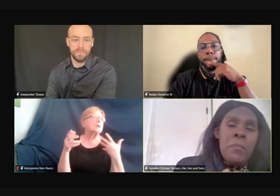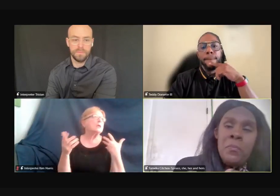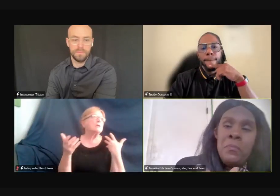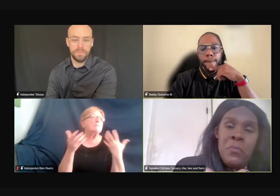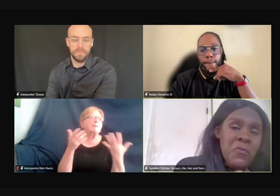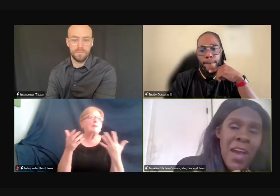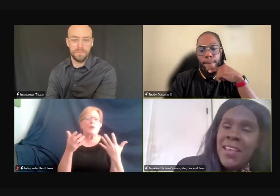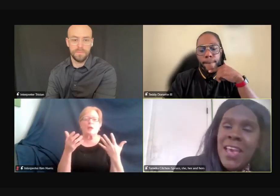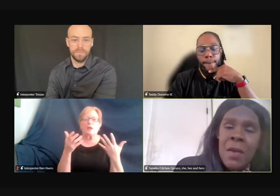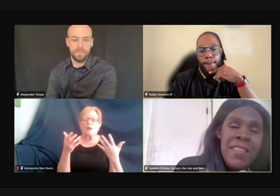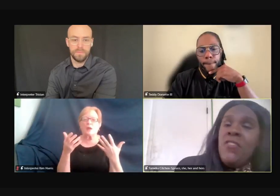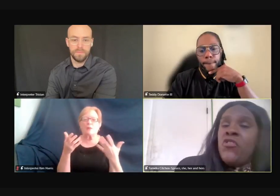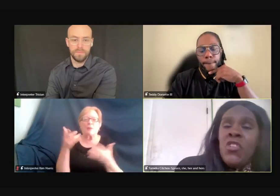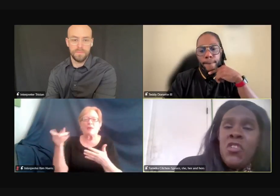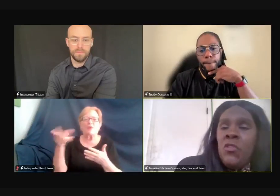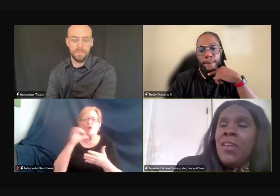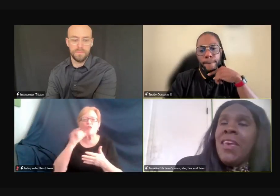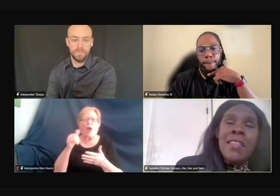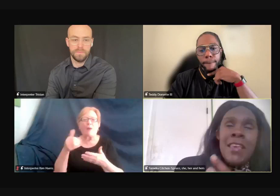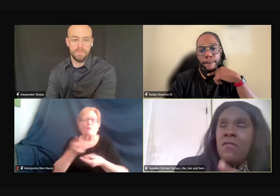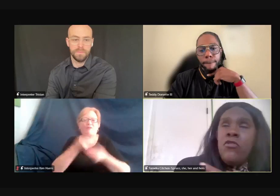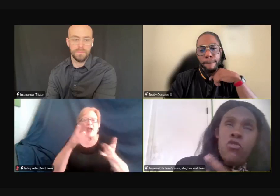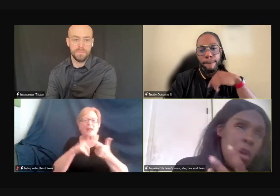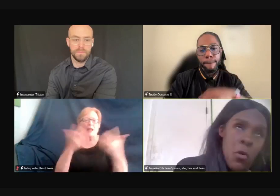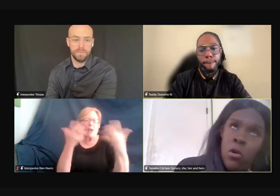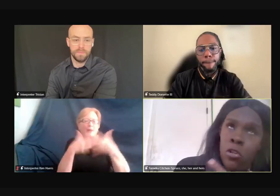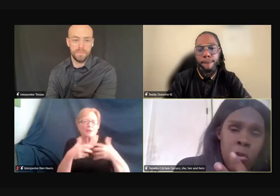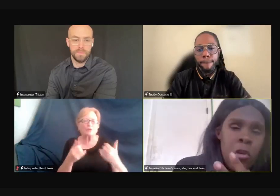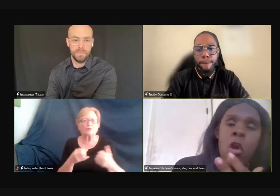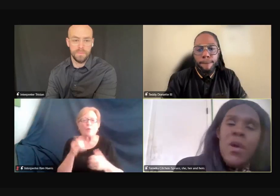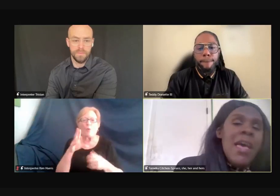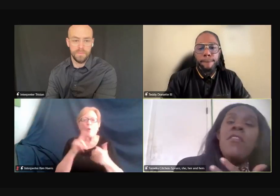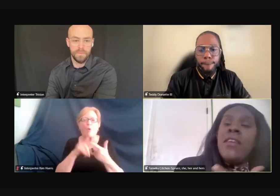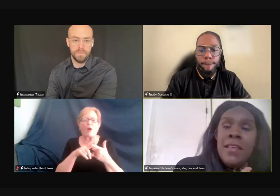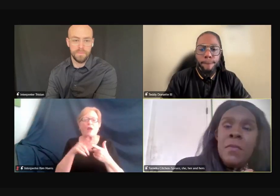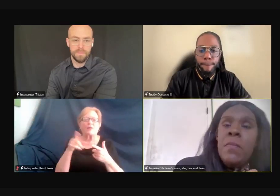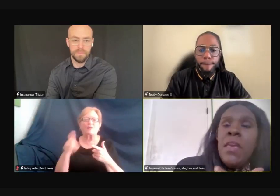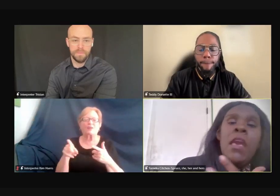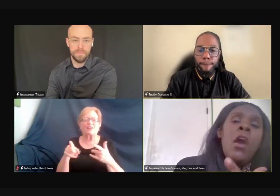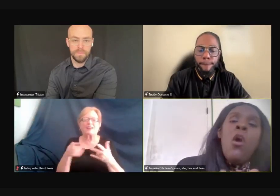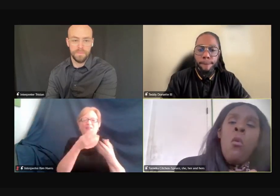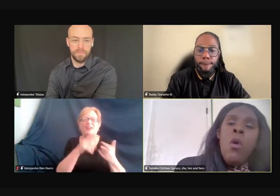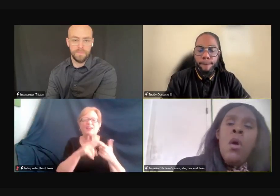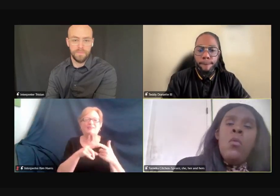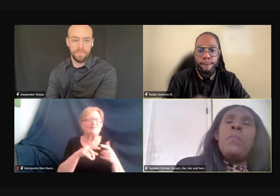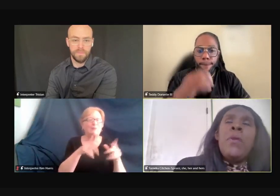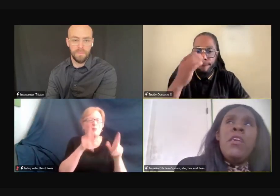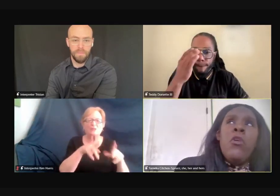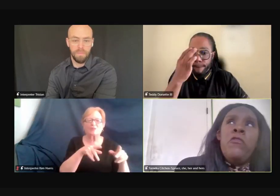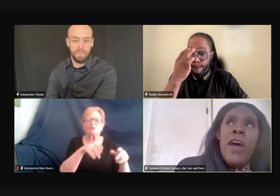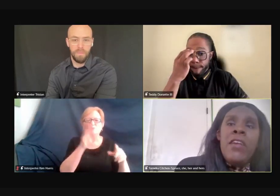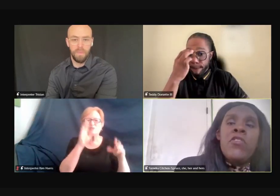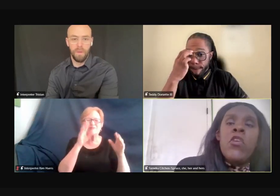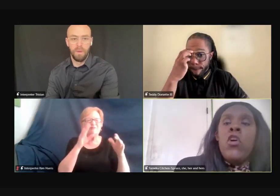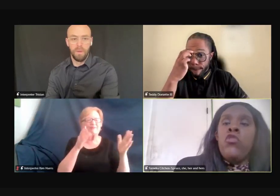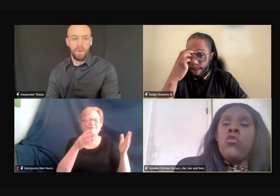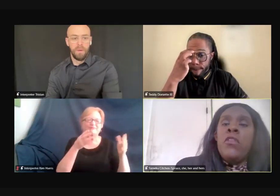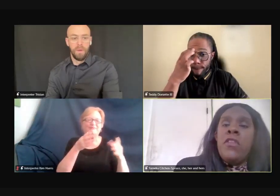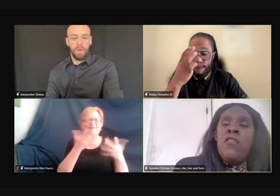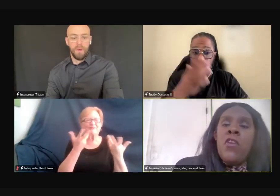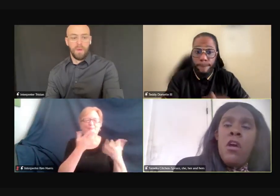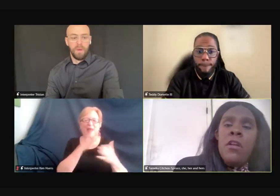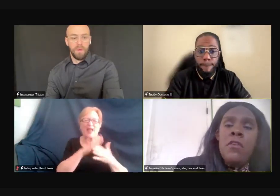and they're not providing accommodations, or they're giving trouble, or whatever the case may be, what would be your advice